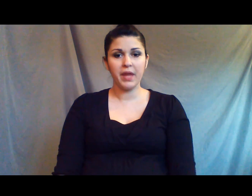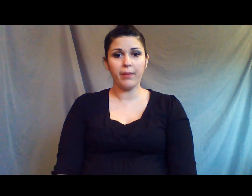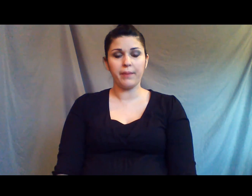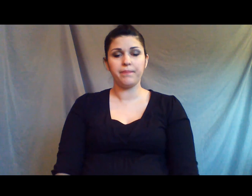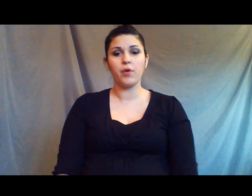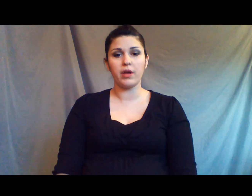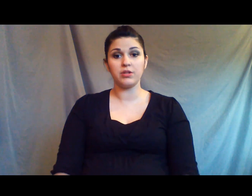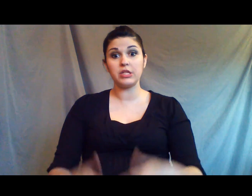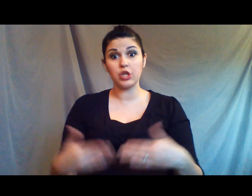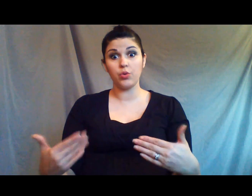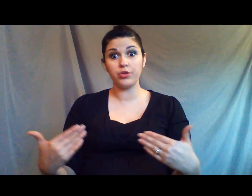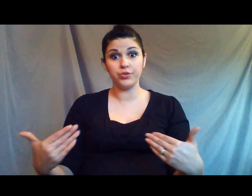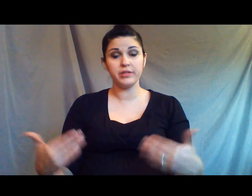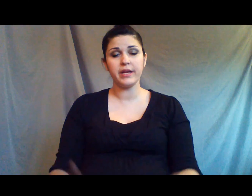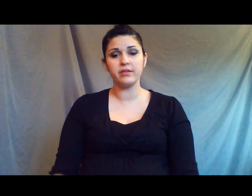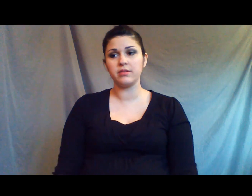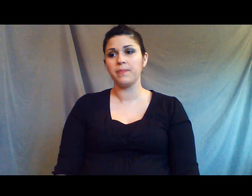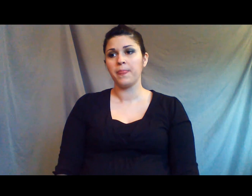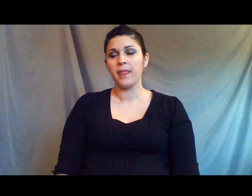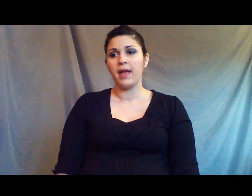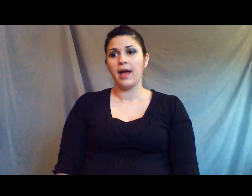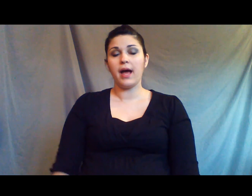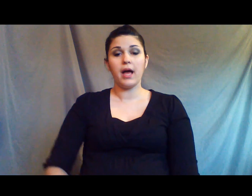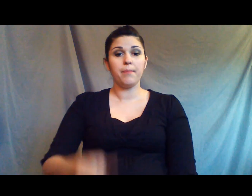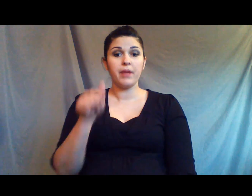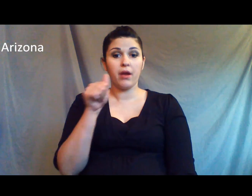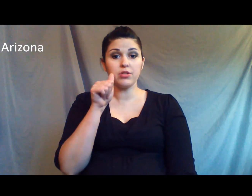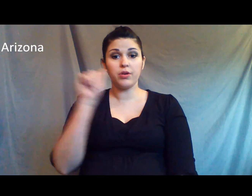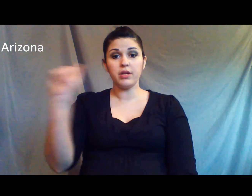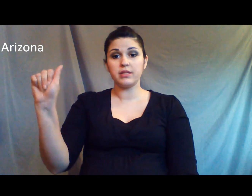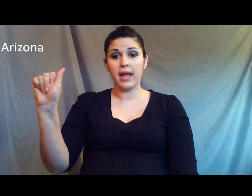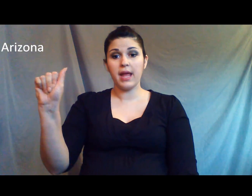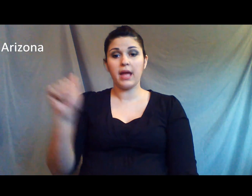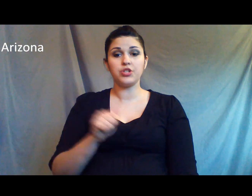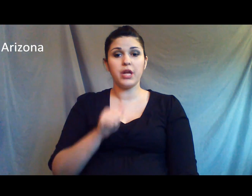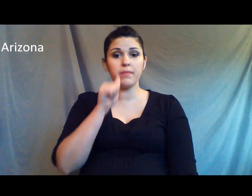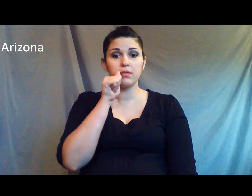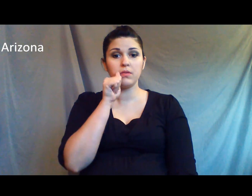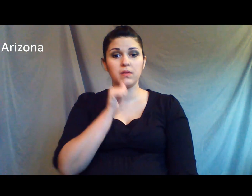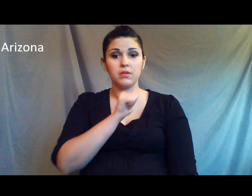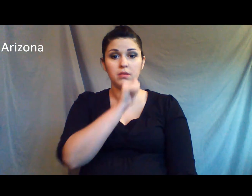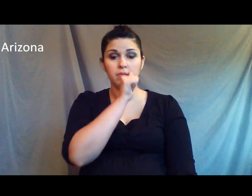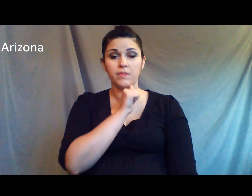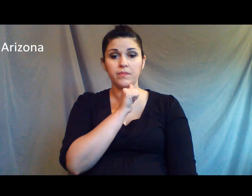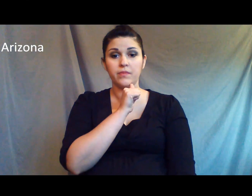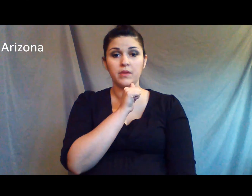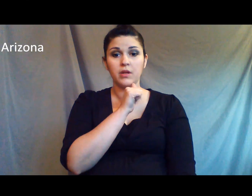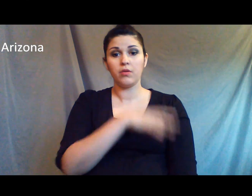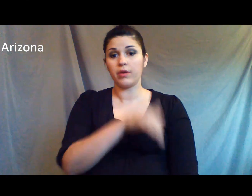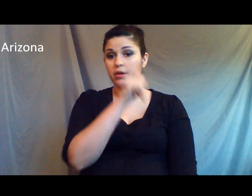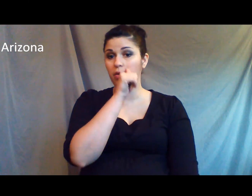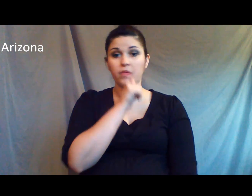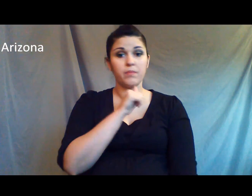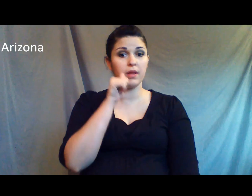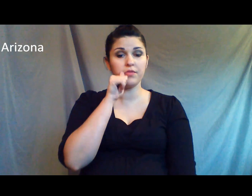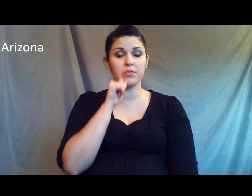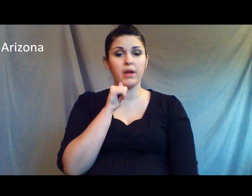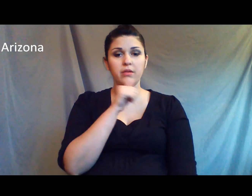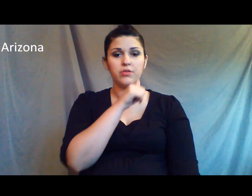anyway. Okay. So let's go and do the signs. Um, Arizona is A handshape. Or you can go from left to right. Usually